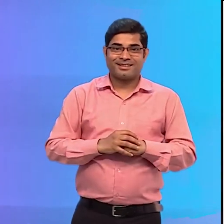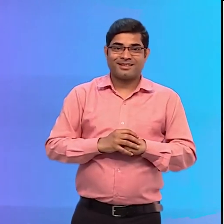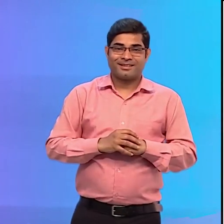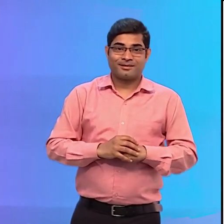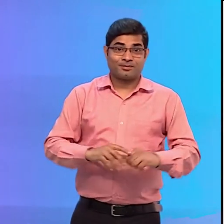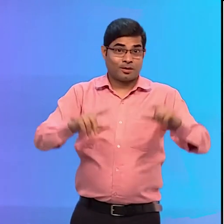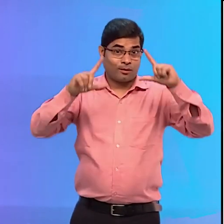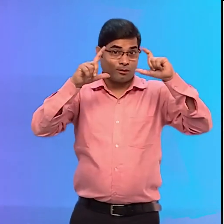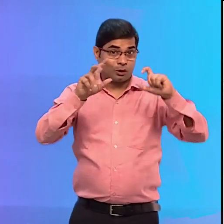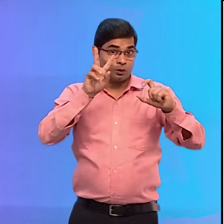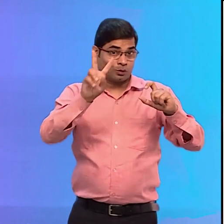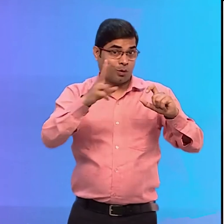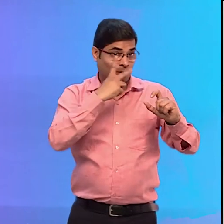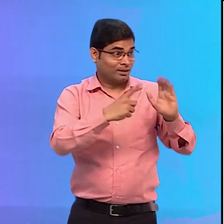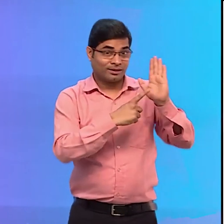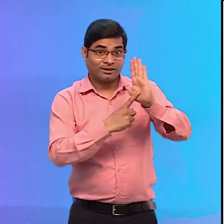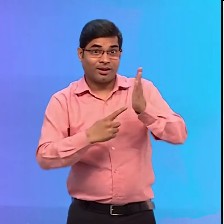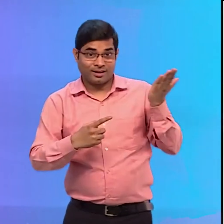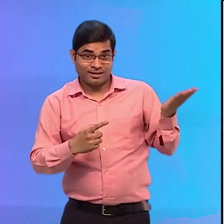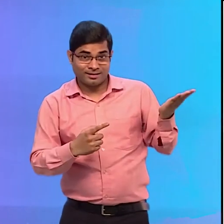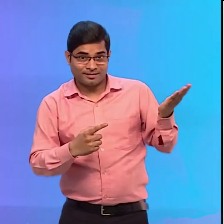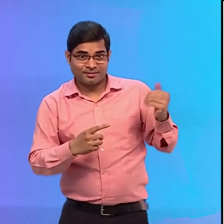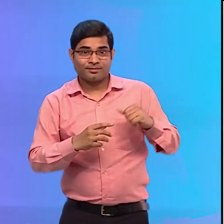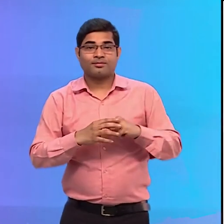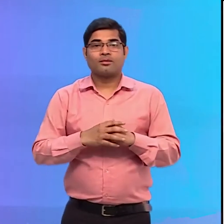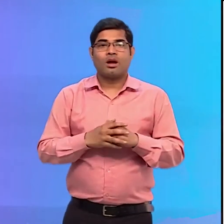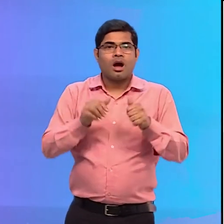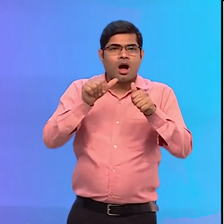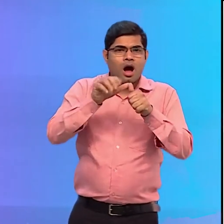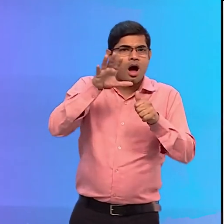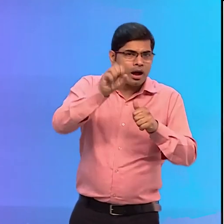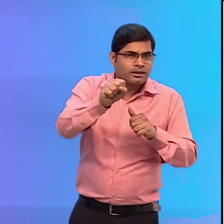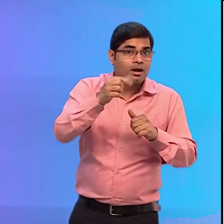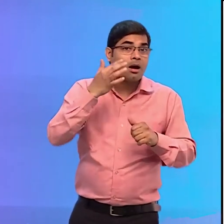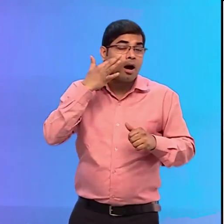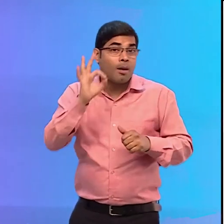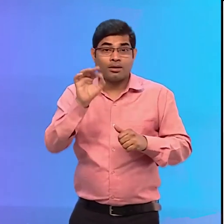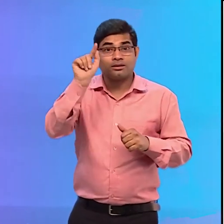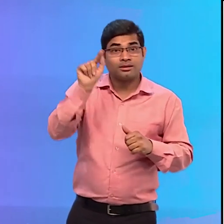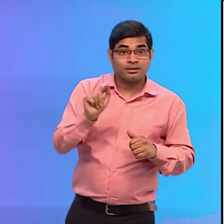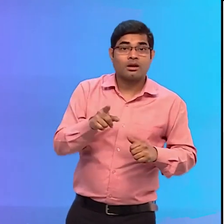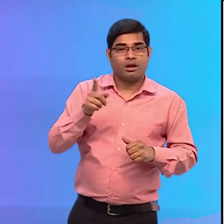The second picture shows Jyoti ma'am Explaining the importance of accessibility